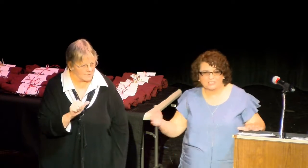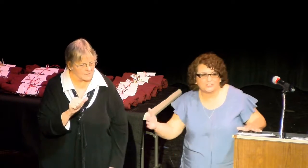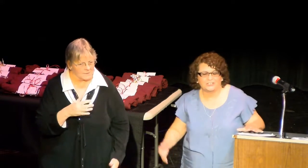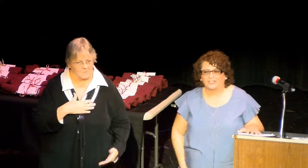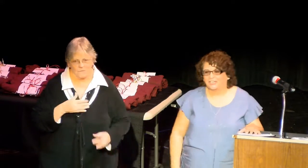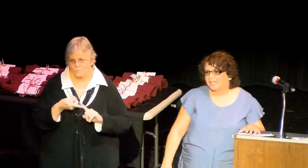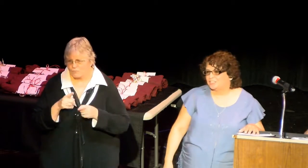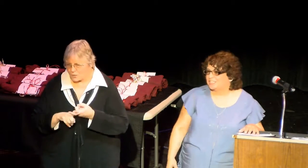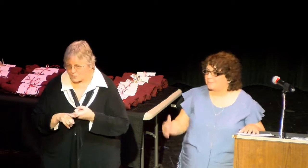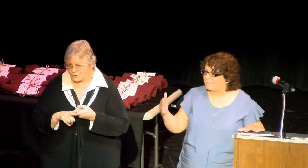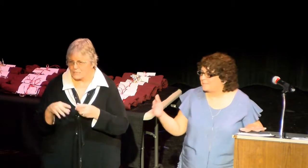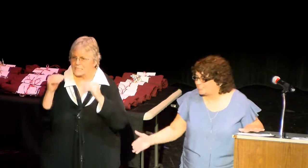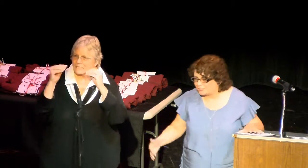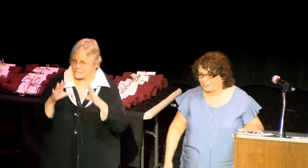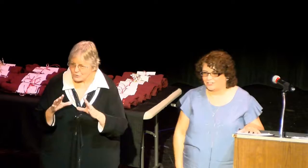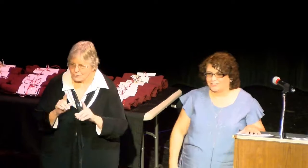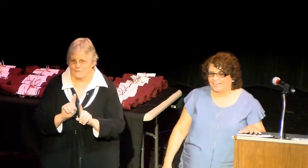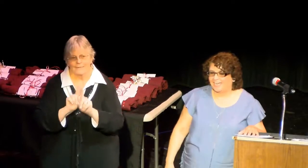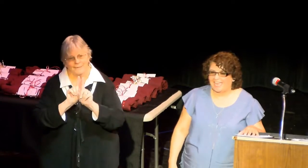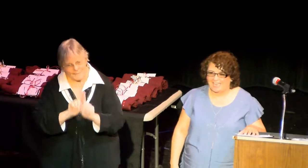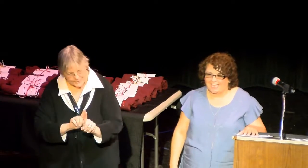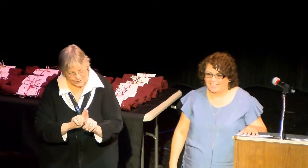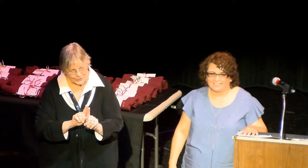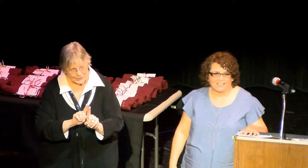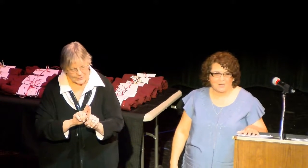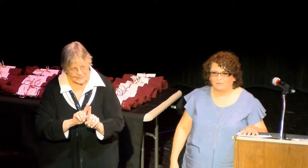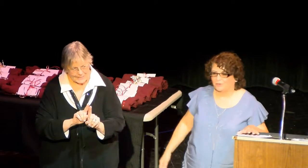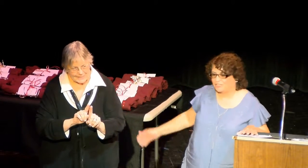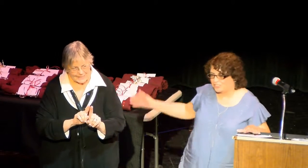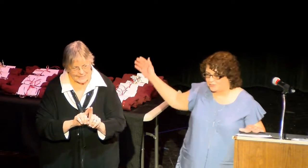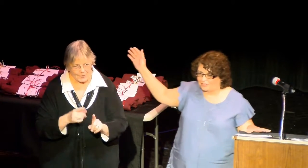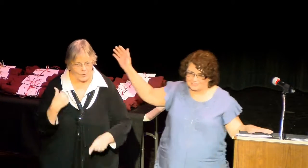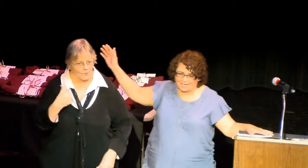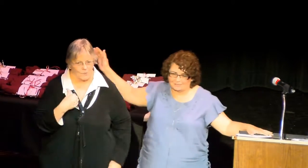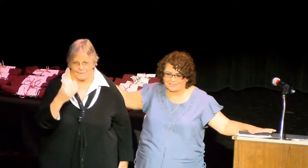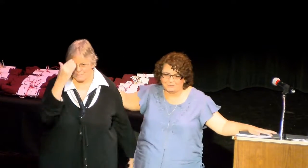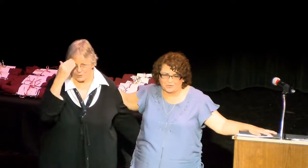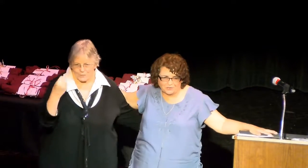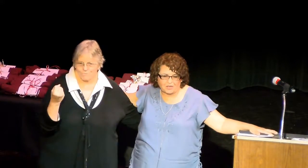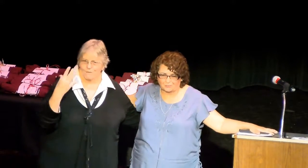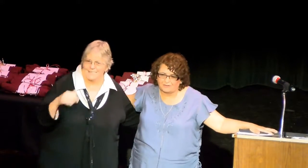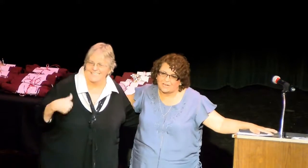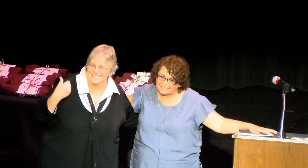my teacher, she is my mentor, and we've known each other a long time.